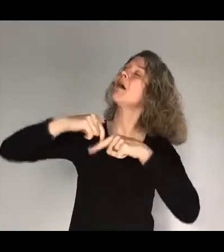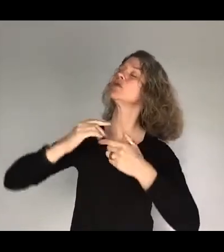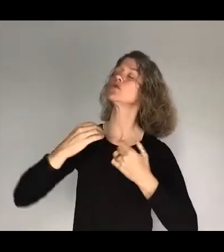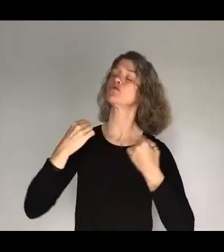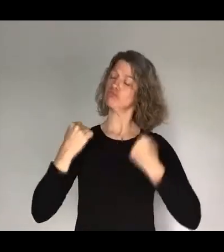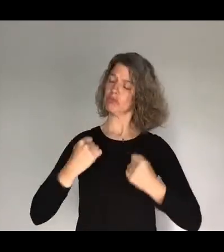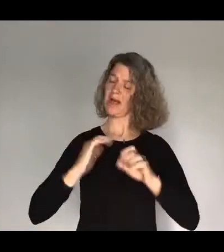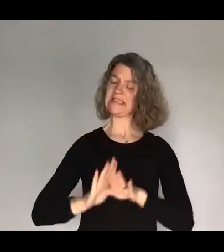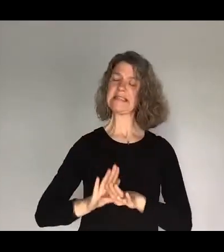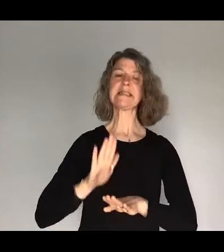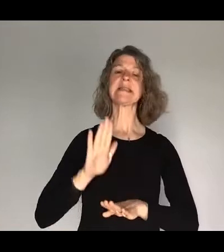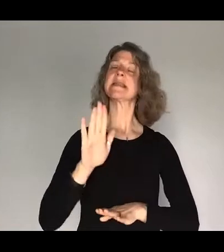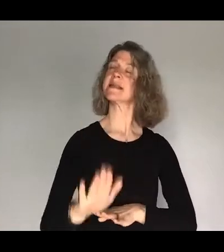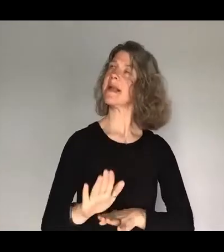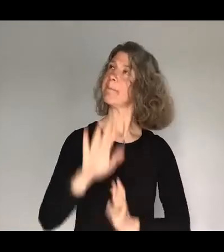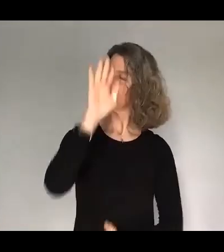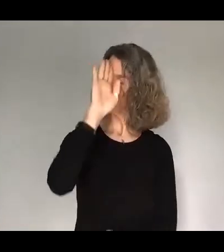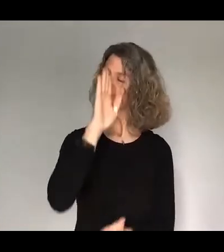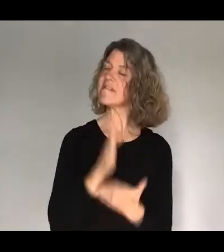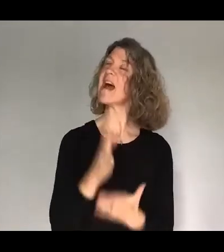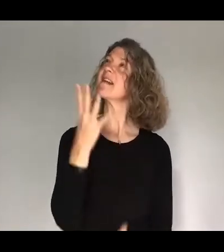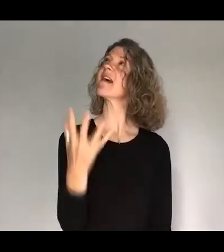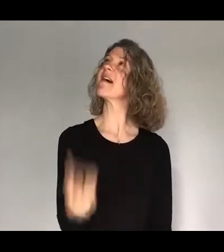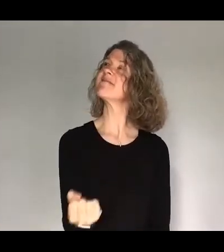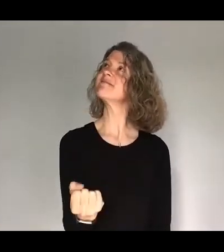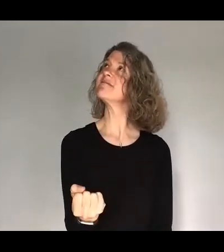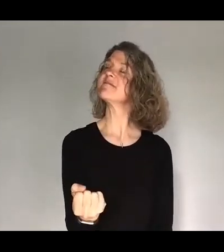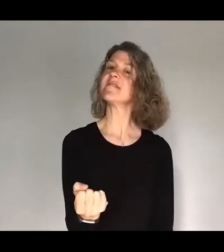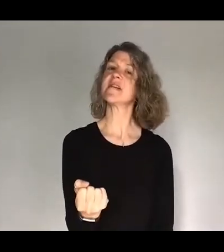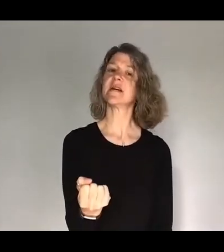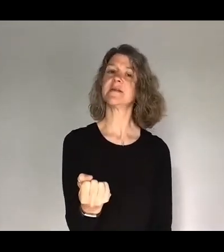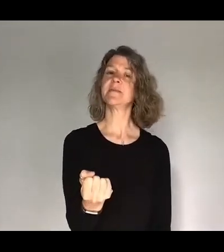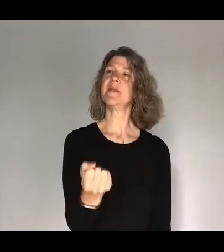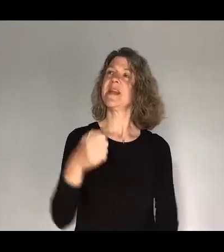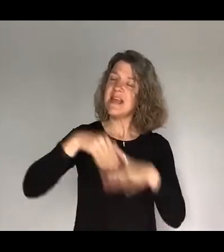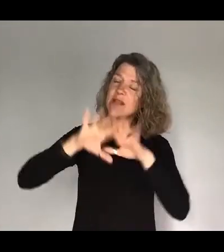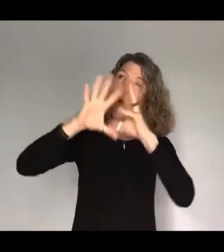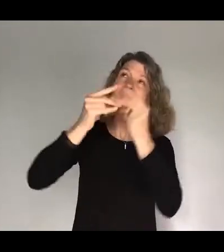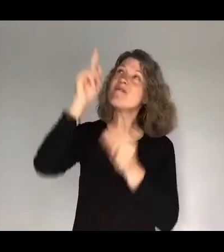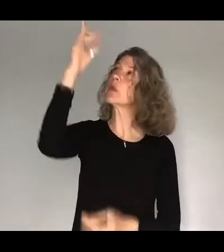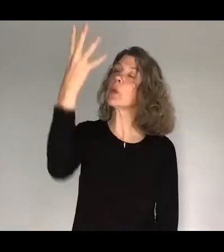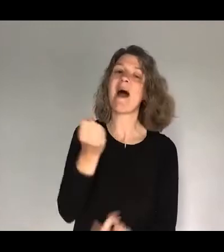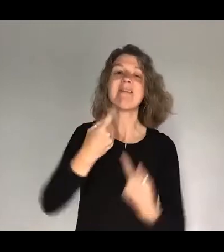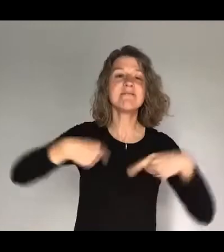who have faith. Help us to step into all you have for us today. In Jesus' name,